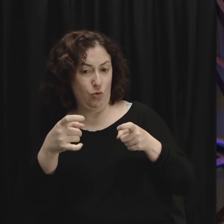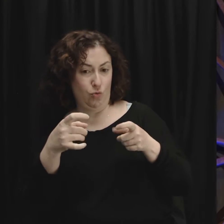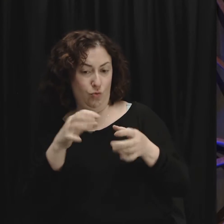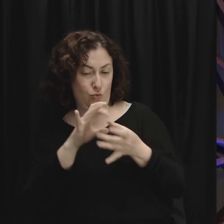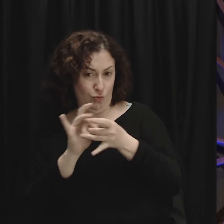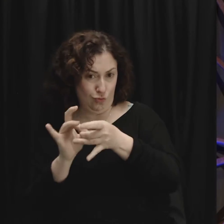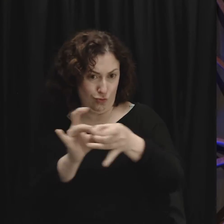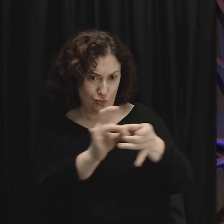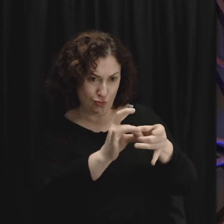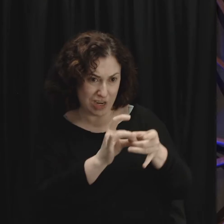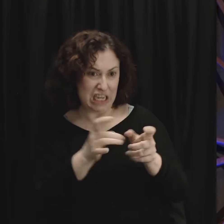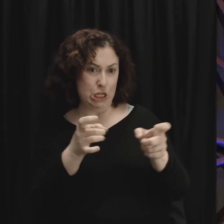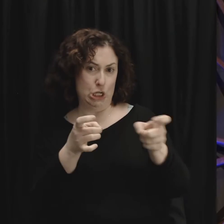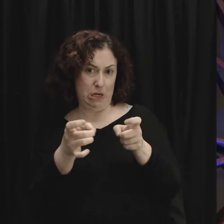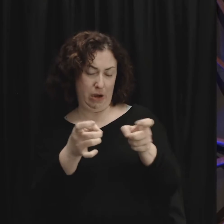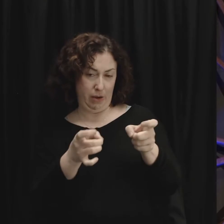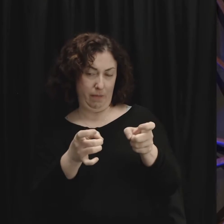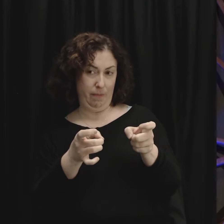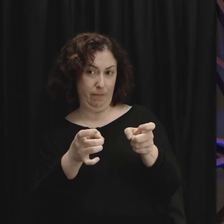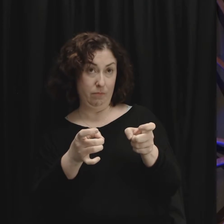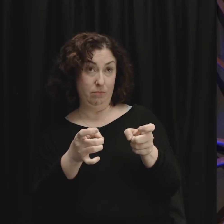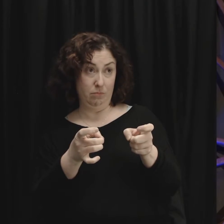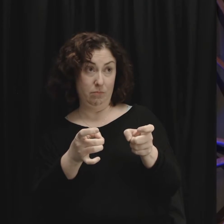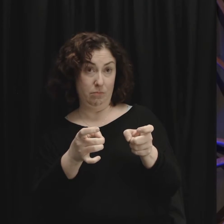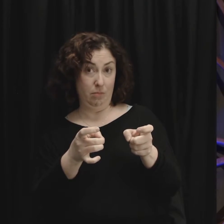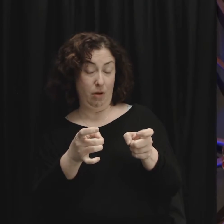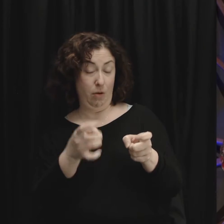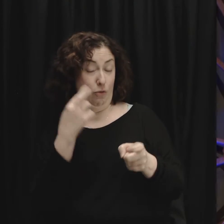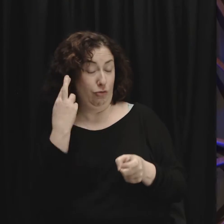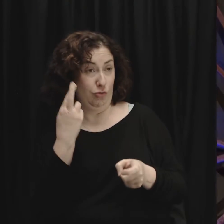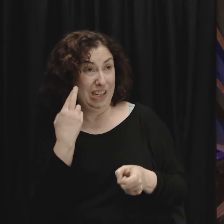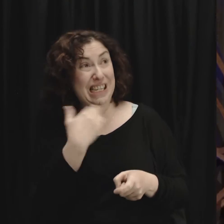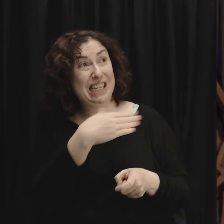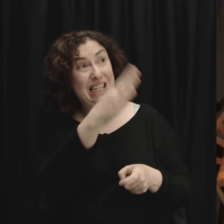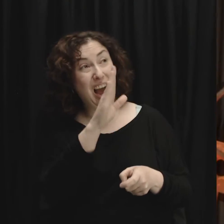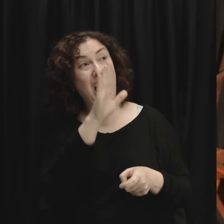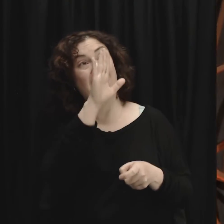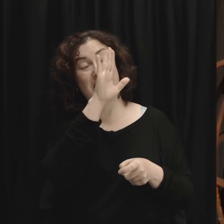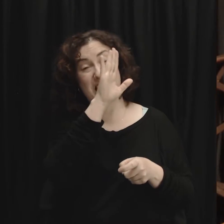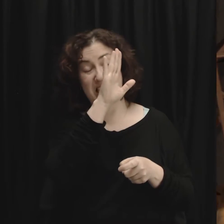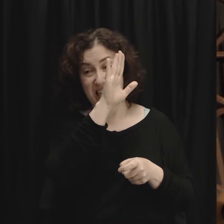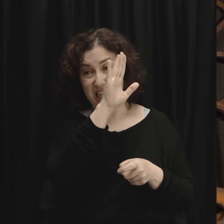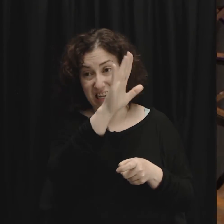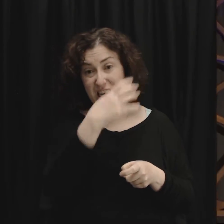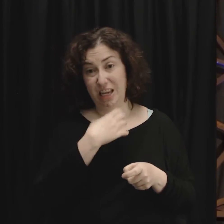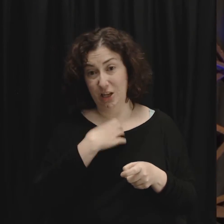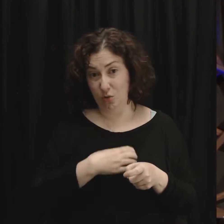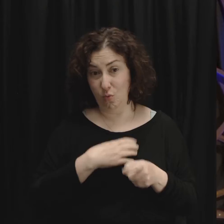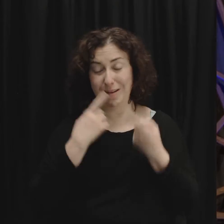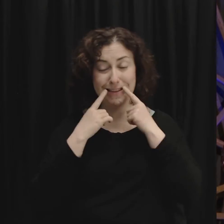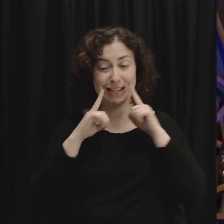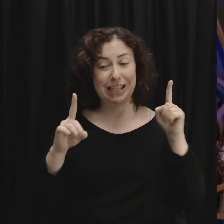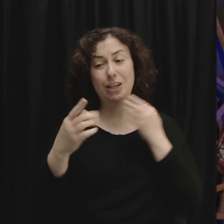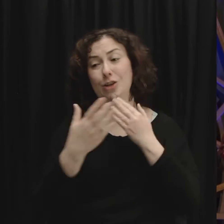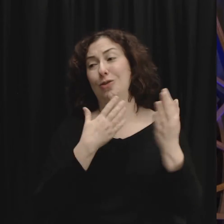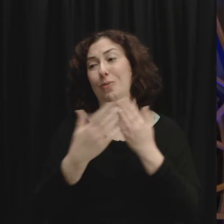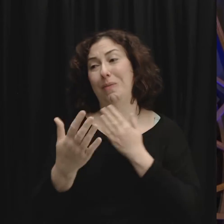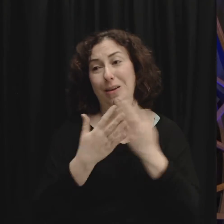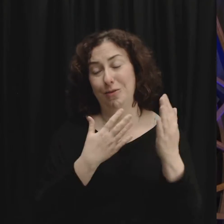you believe in God or not. So even to non-believers, if you want to choose, you can say, I don't believe in Jesus at all. guess what? You can still